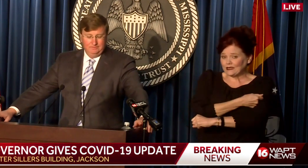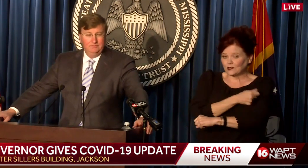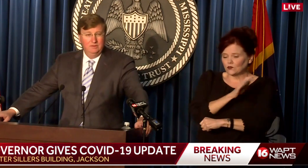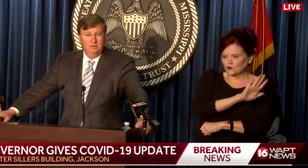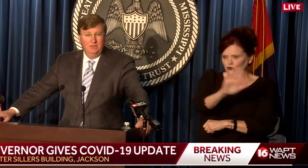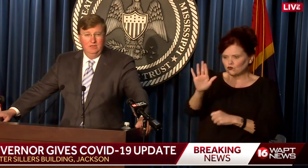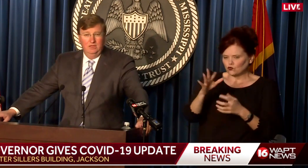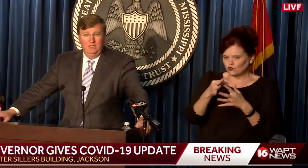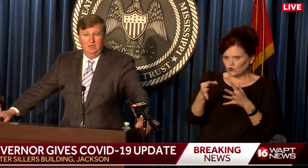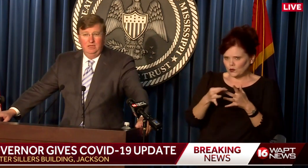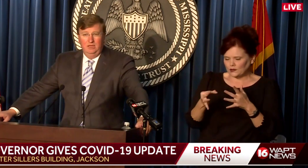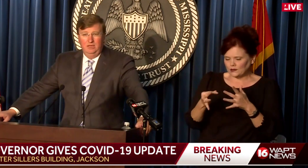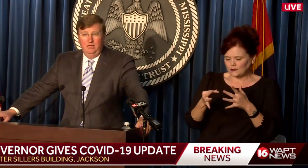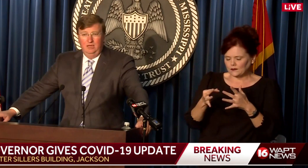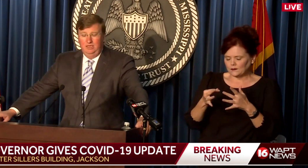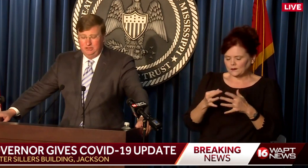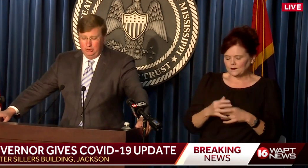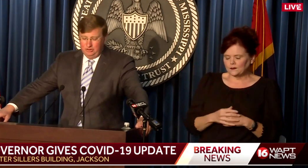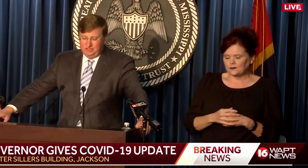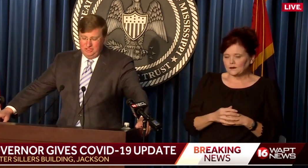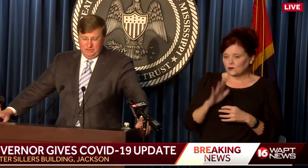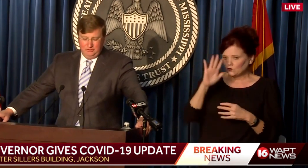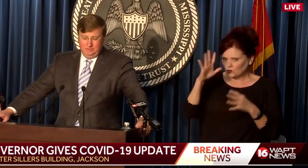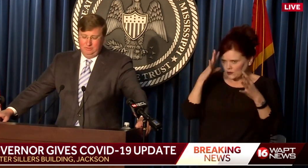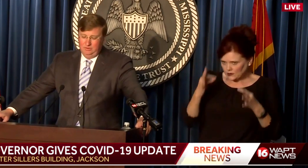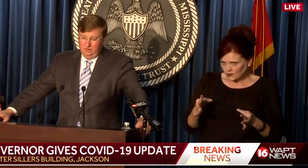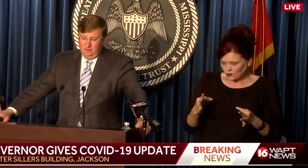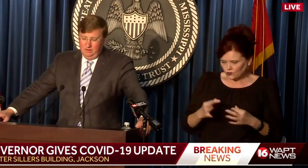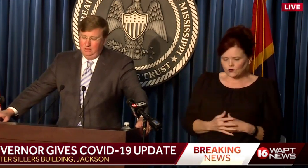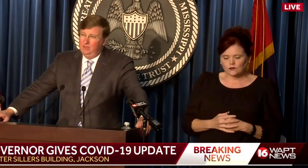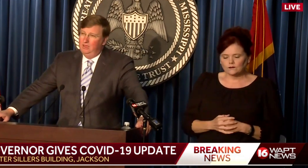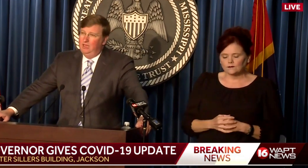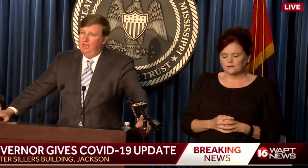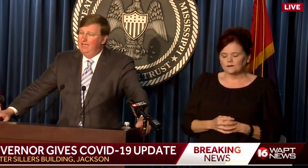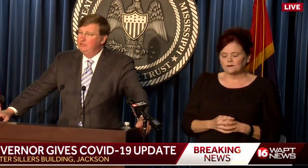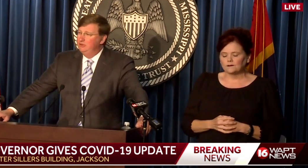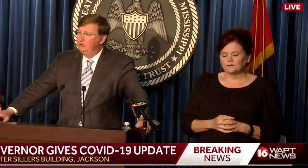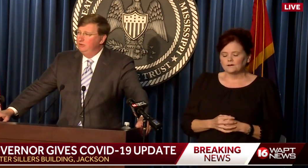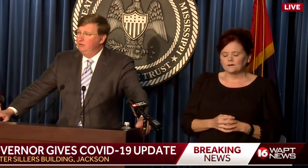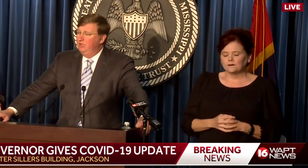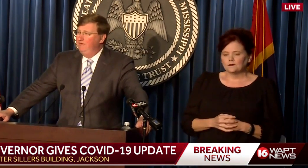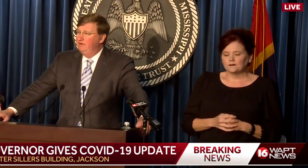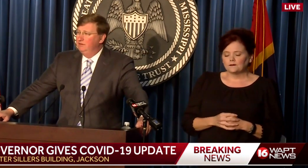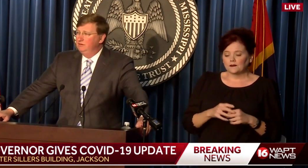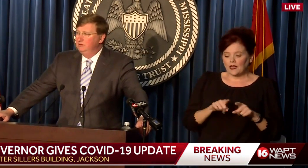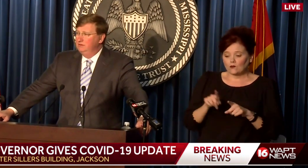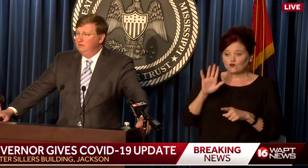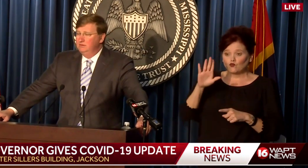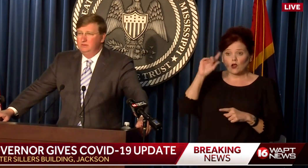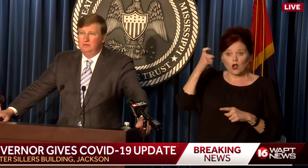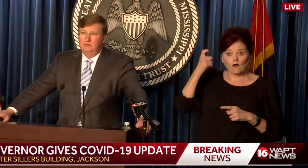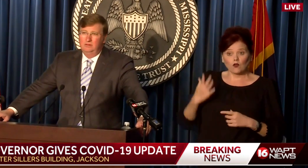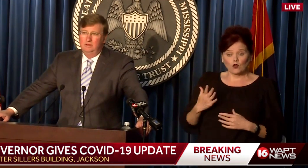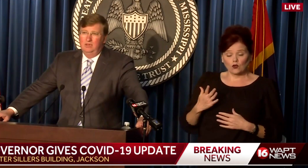your choice. It is your decision, and as your governor,